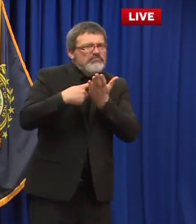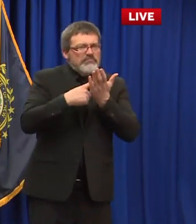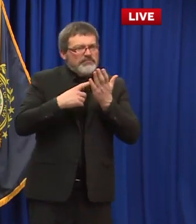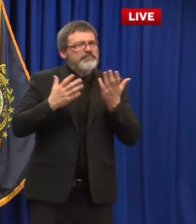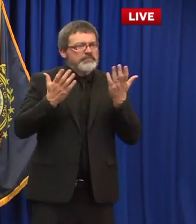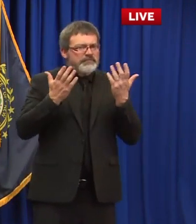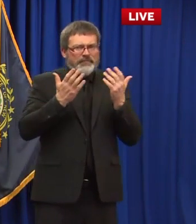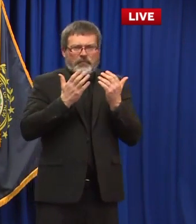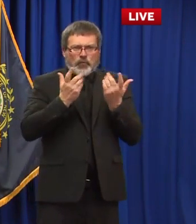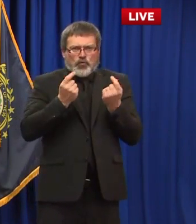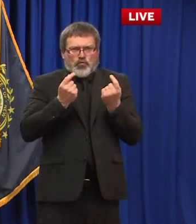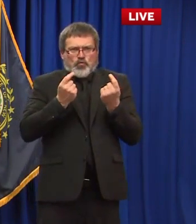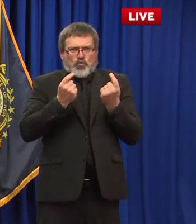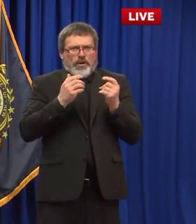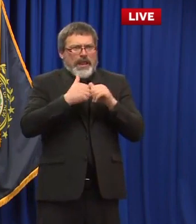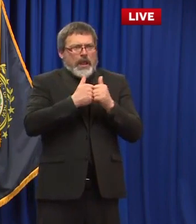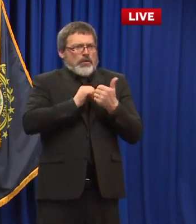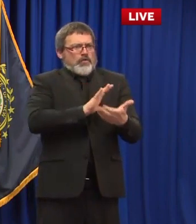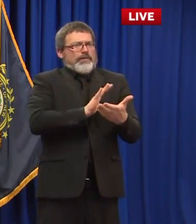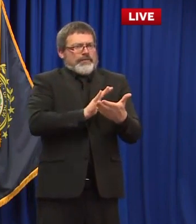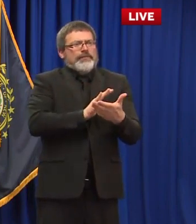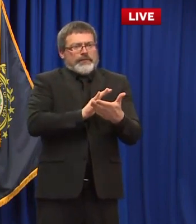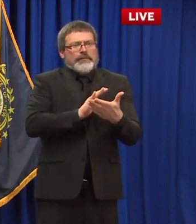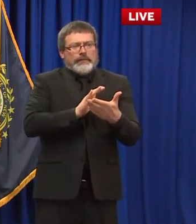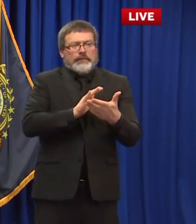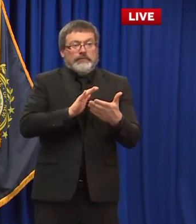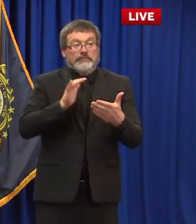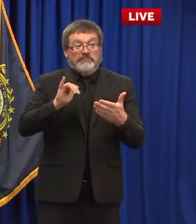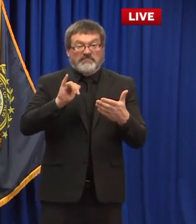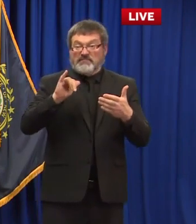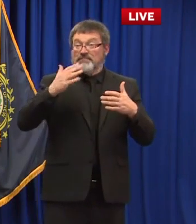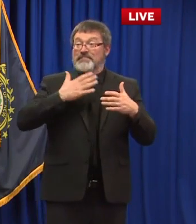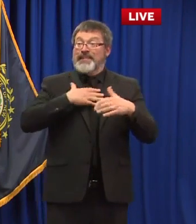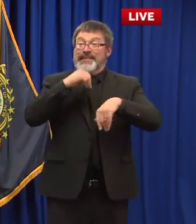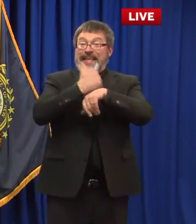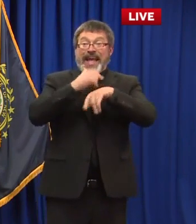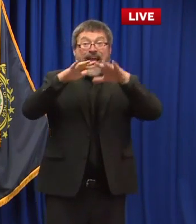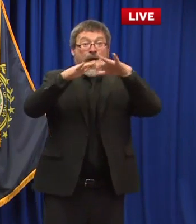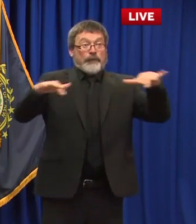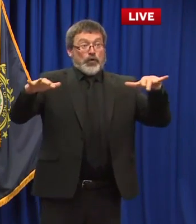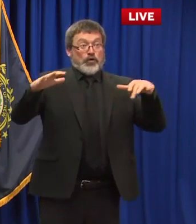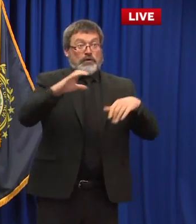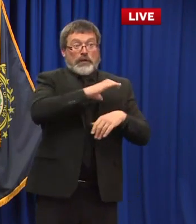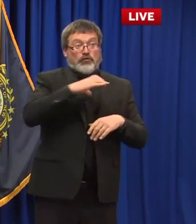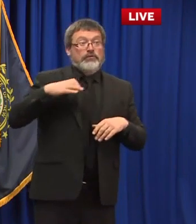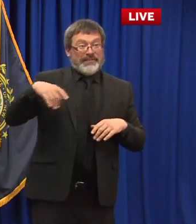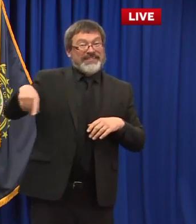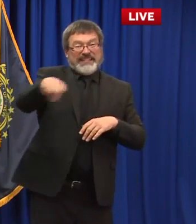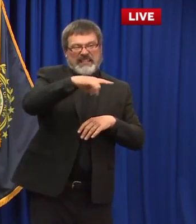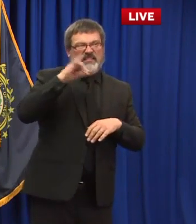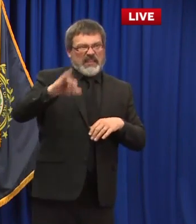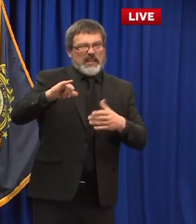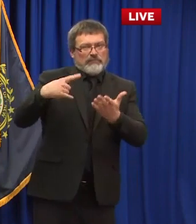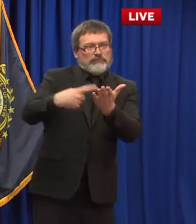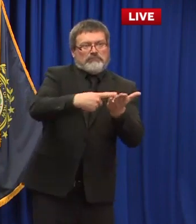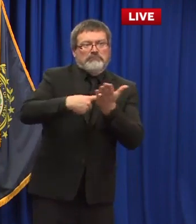to when we when i created the diversity inclusion council and the commission that again was charged with really going around the state talking about things of implicit bias